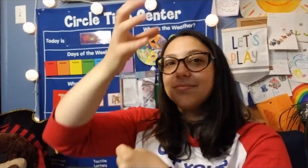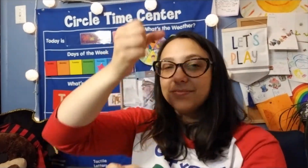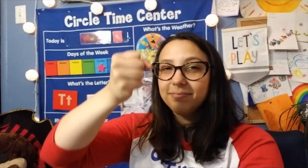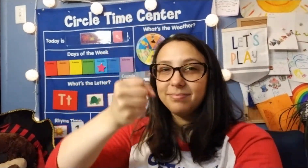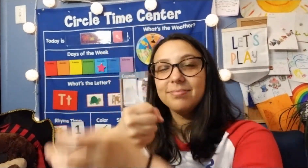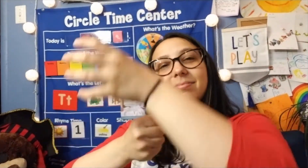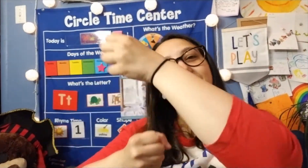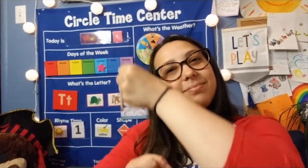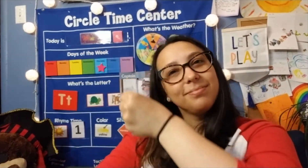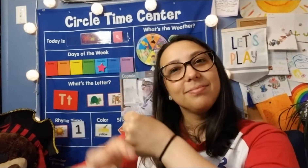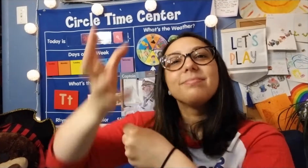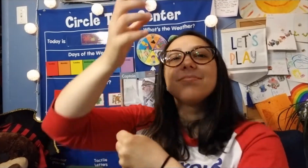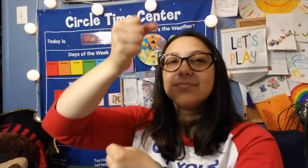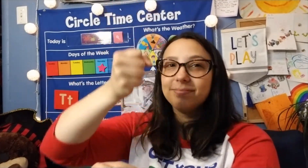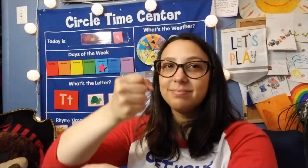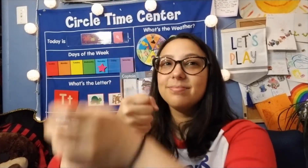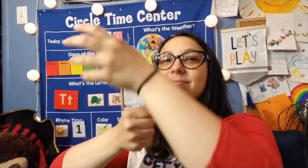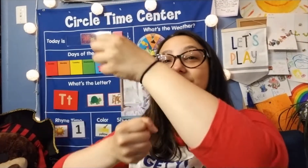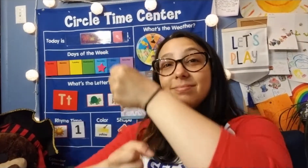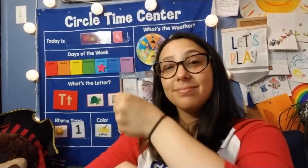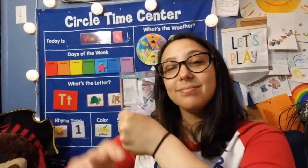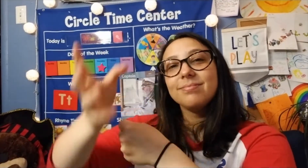I'm the captain of the ship.